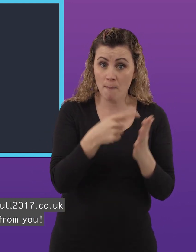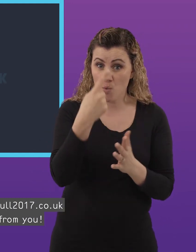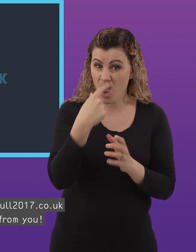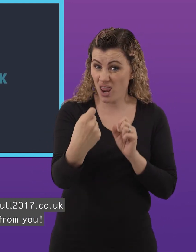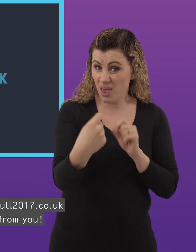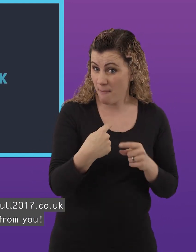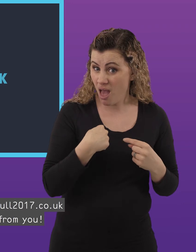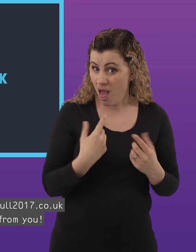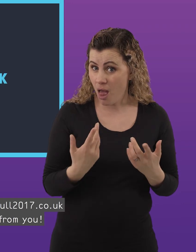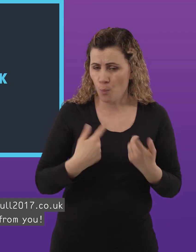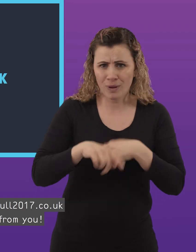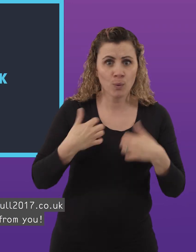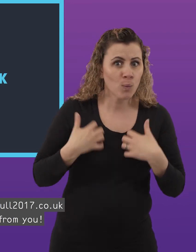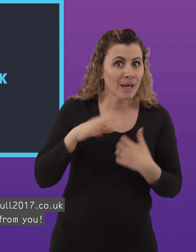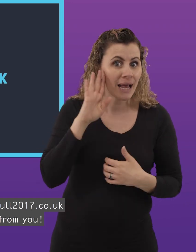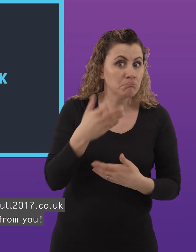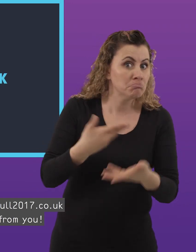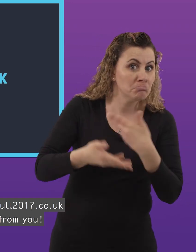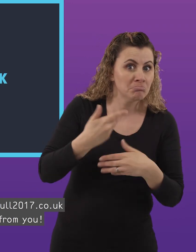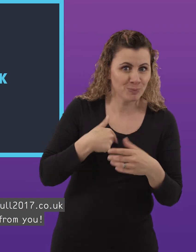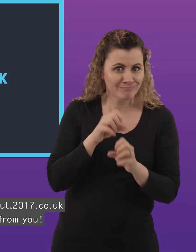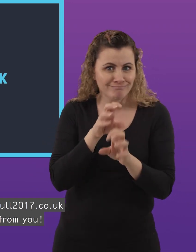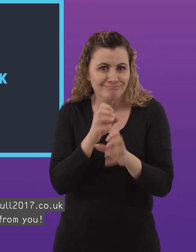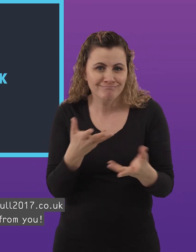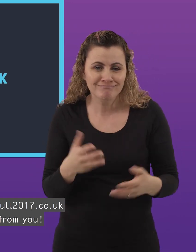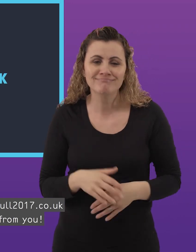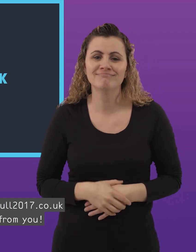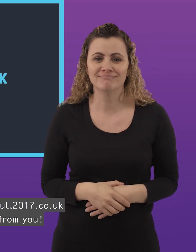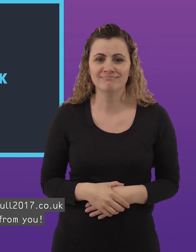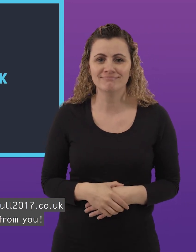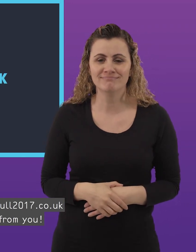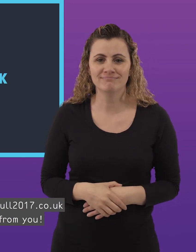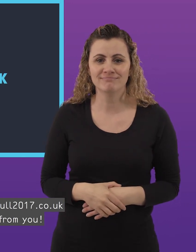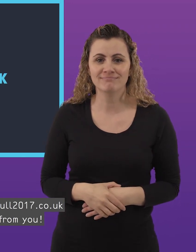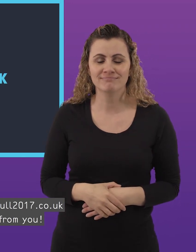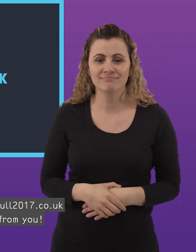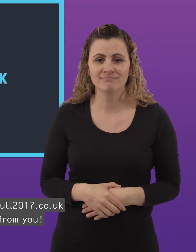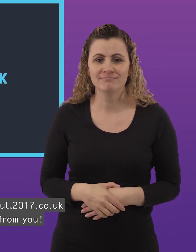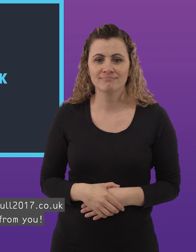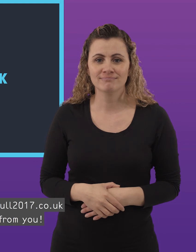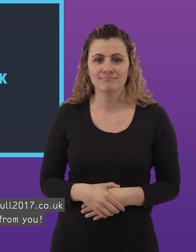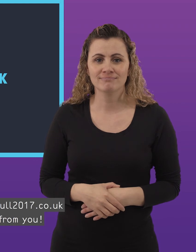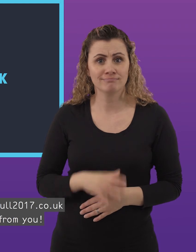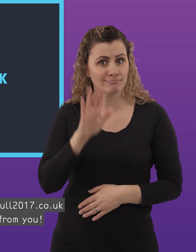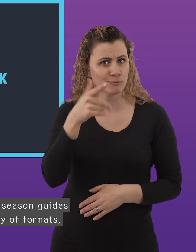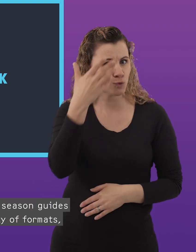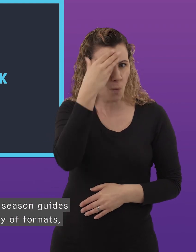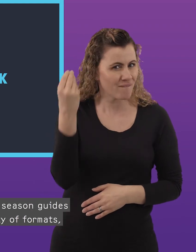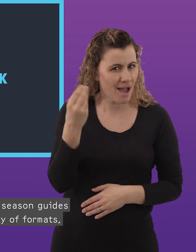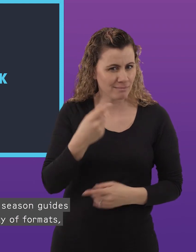access at whole 2017.co.uk we'd love to hear from you and don't forget that